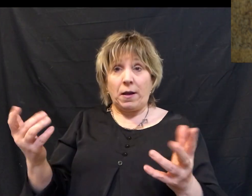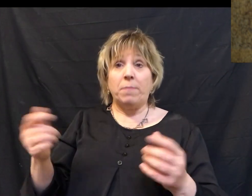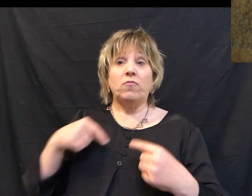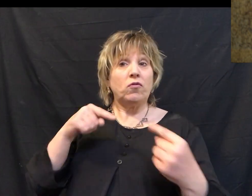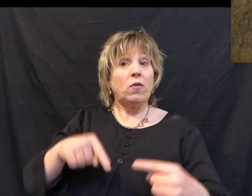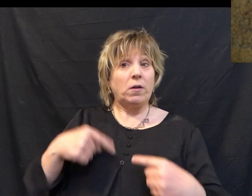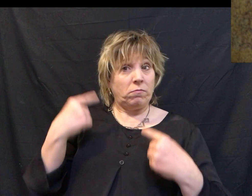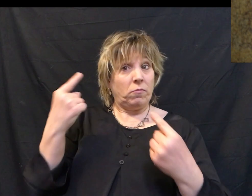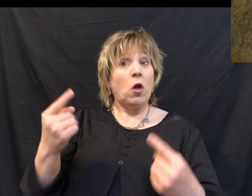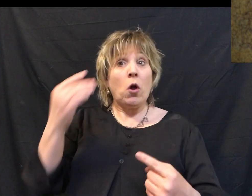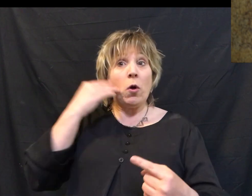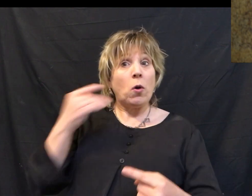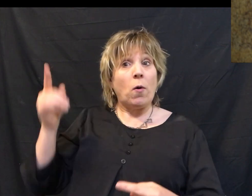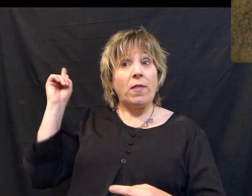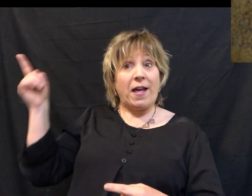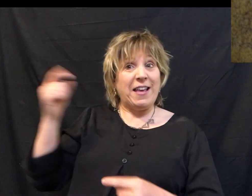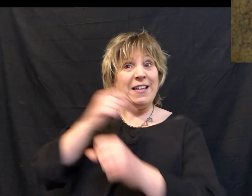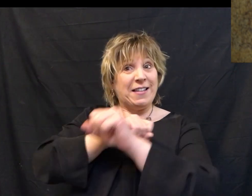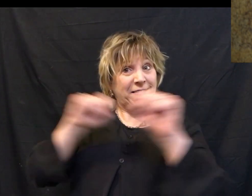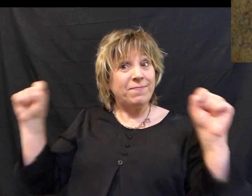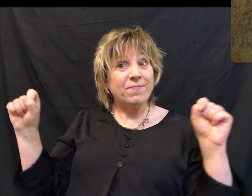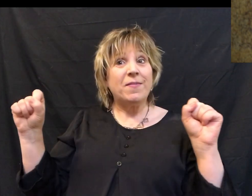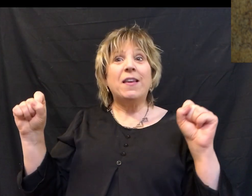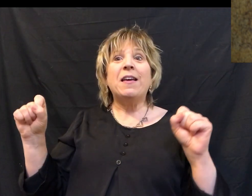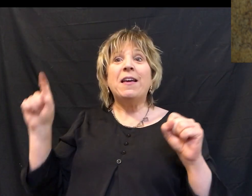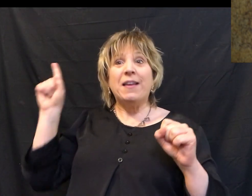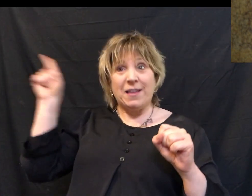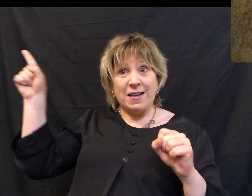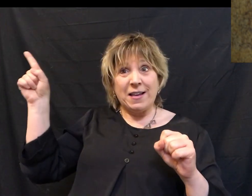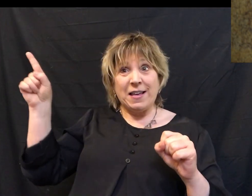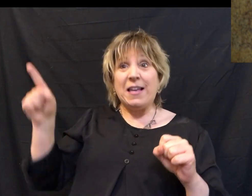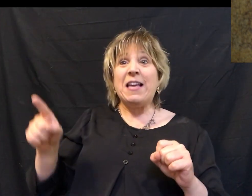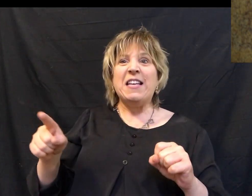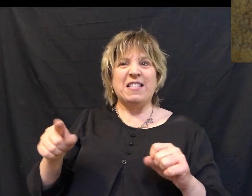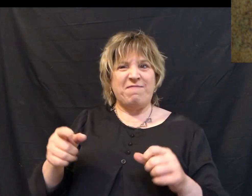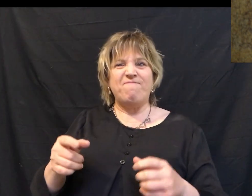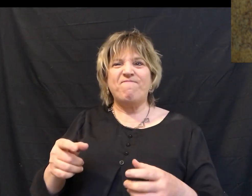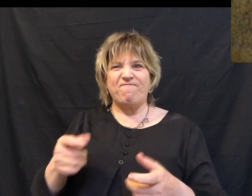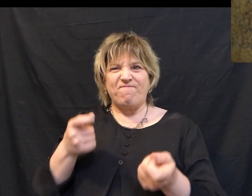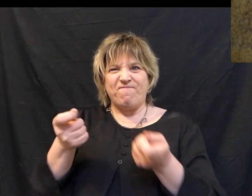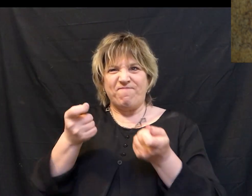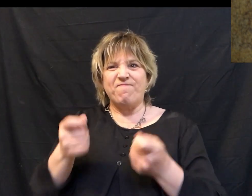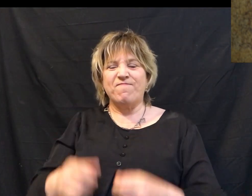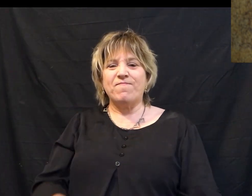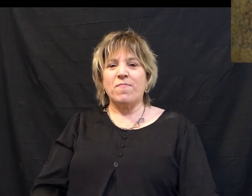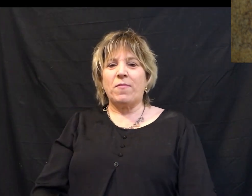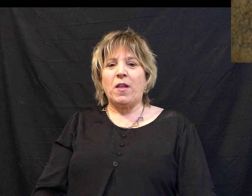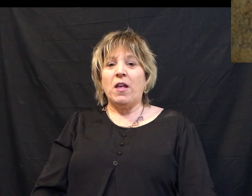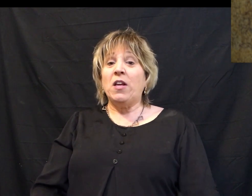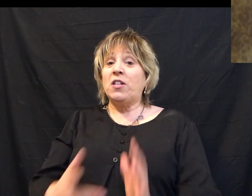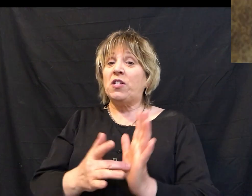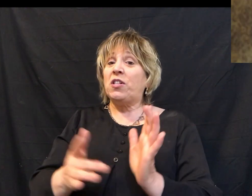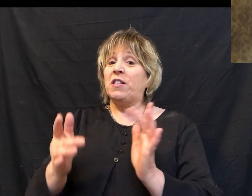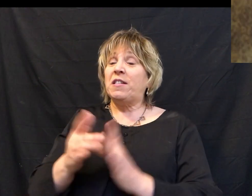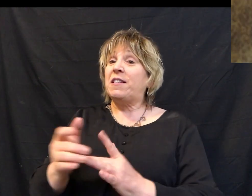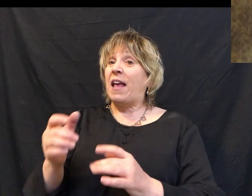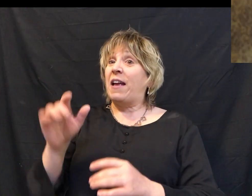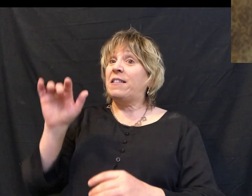and everything that I'm struggling with, knowing that he is secure and he's got this. So Jesus takes